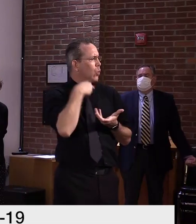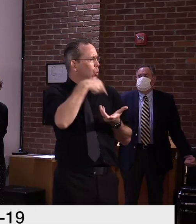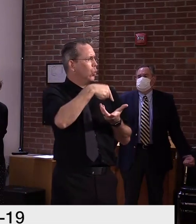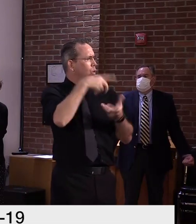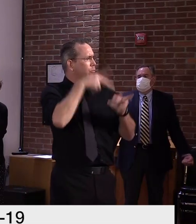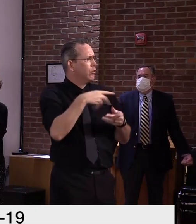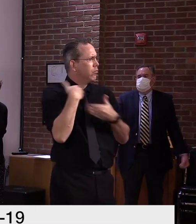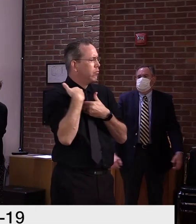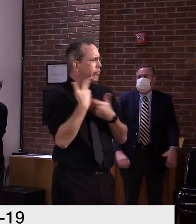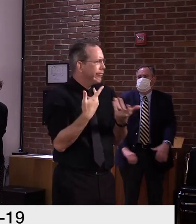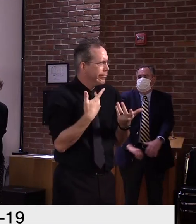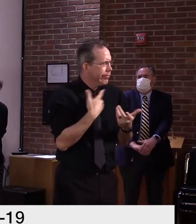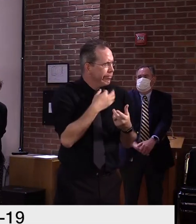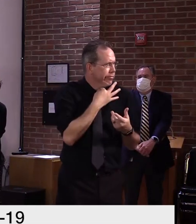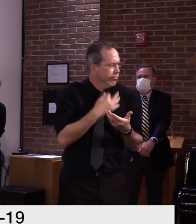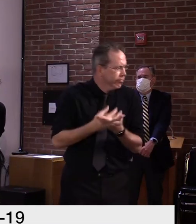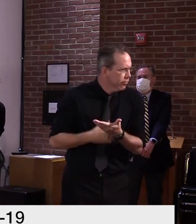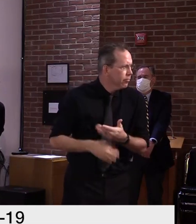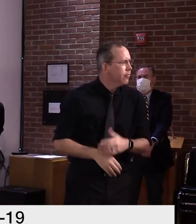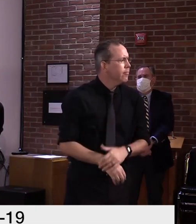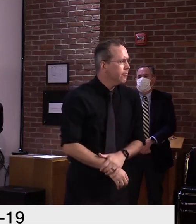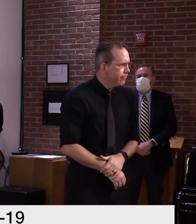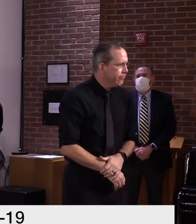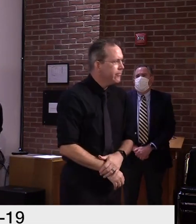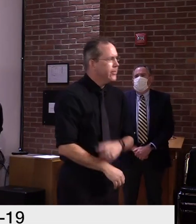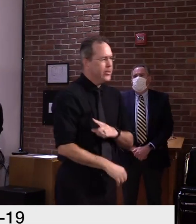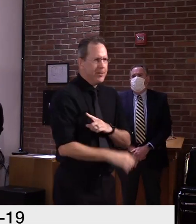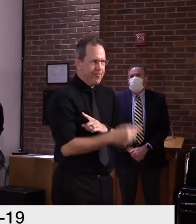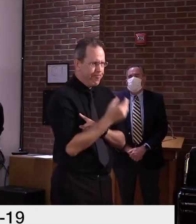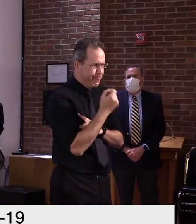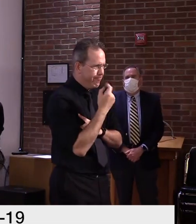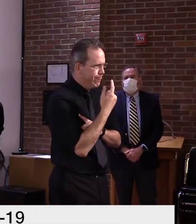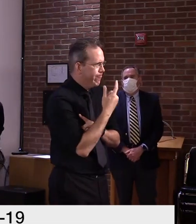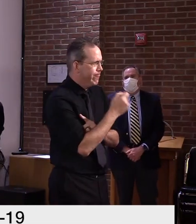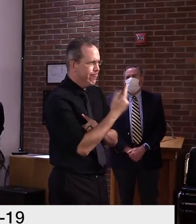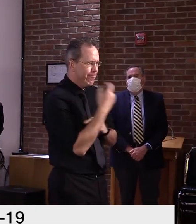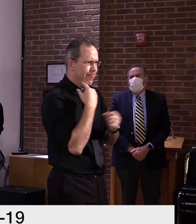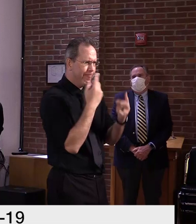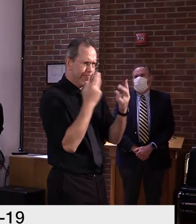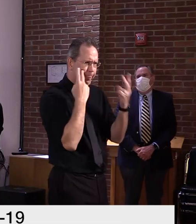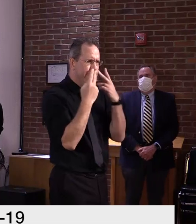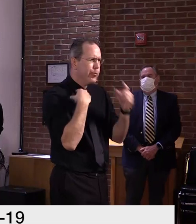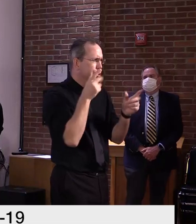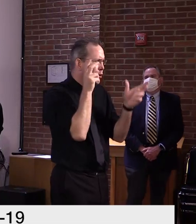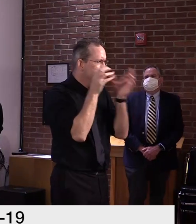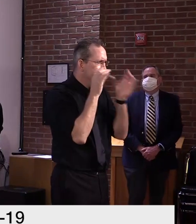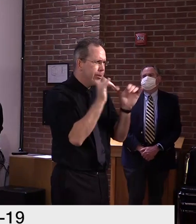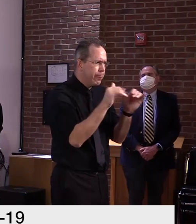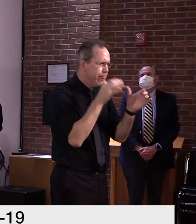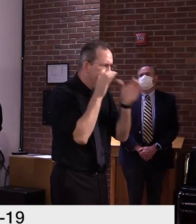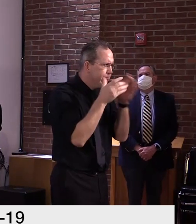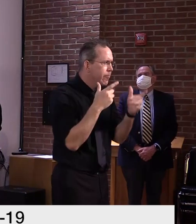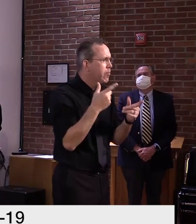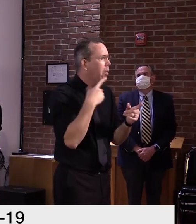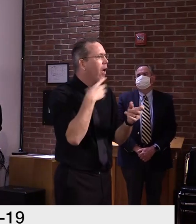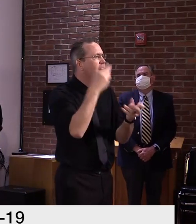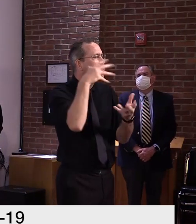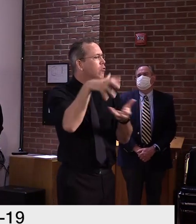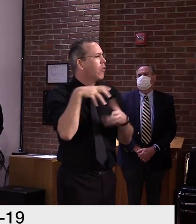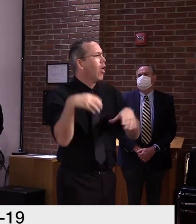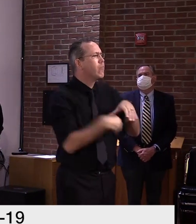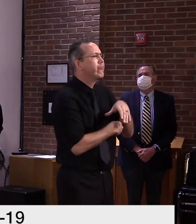read, you see concerns about politicizing of this data, taking it out of the CDC, moving it to